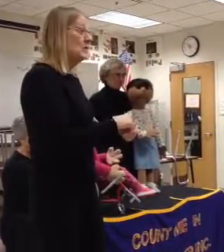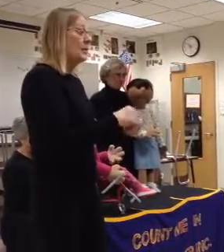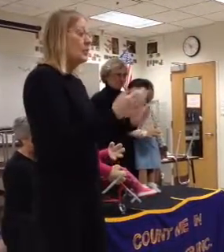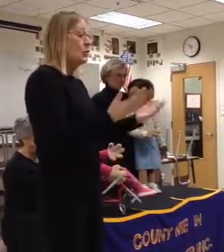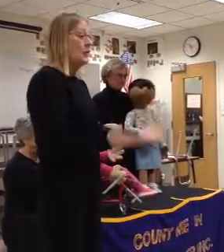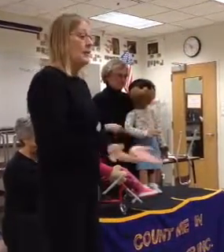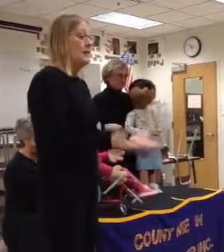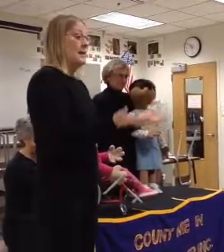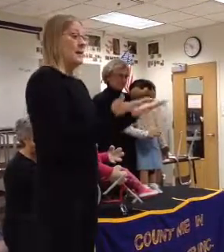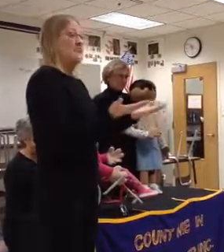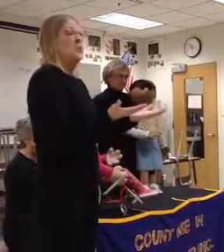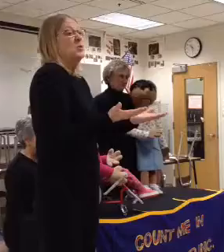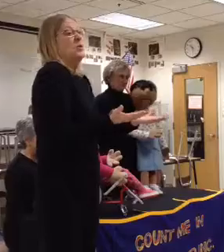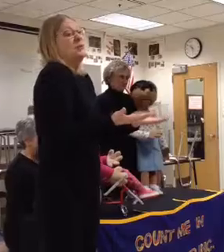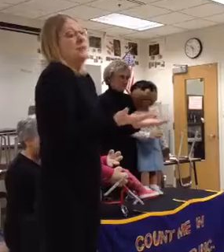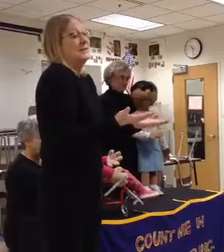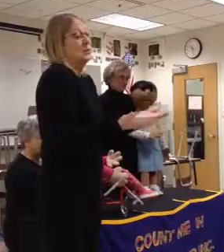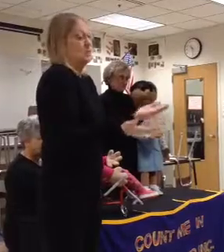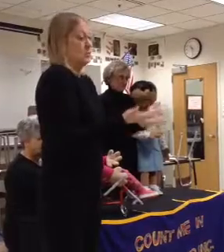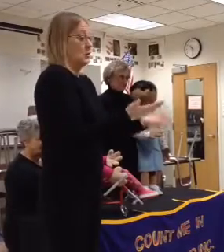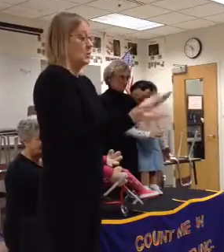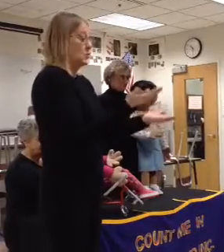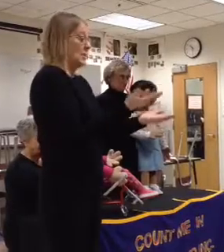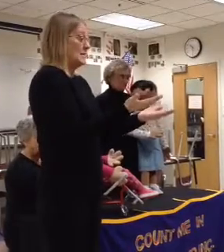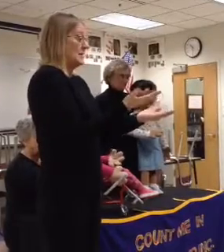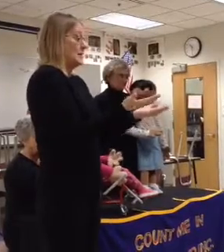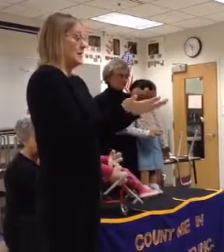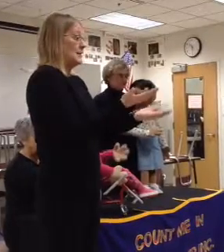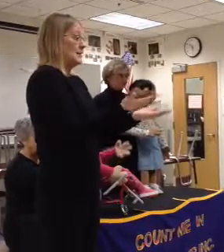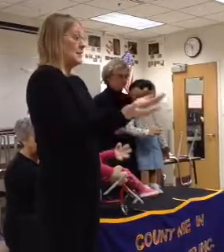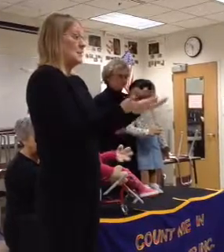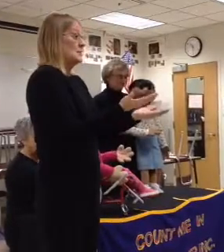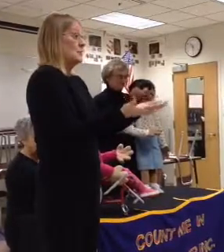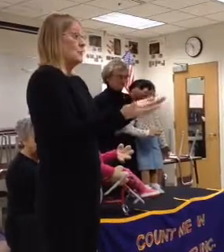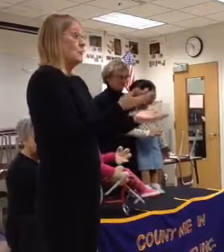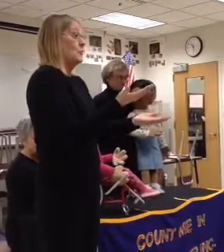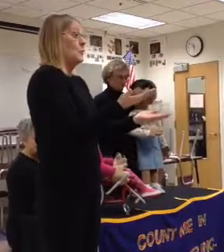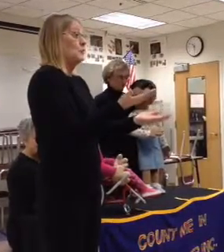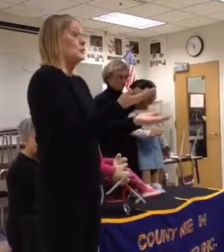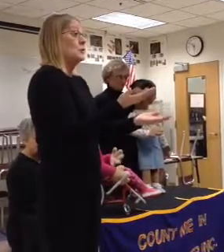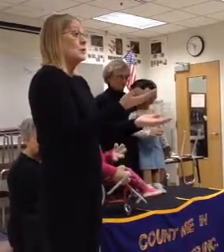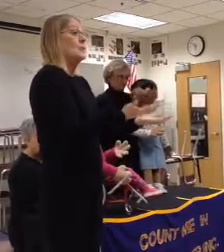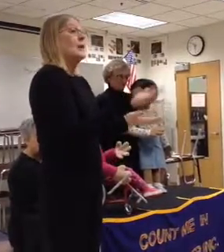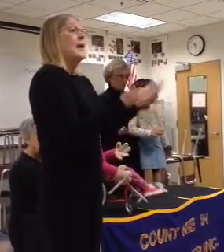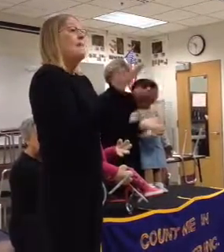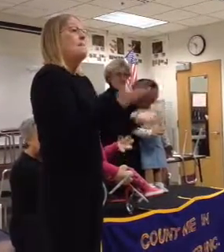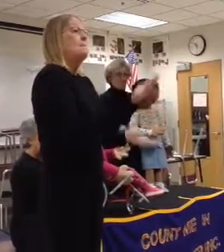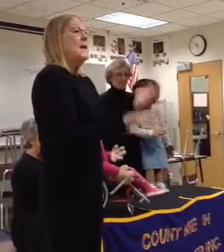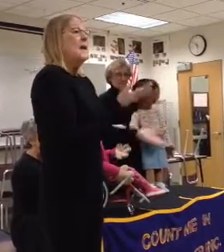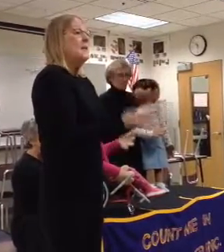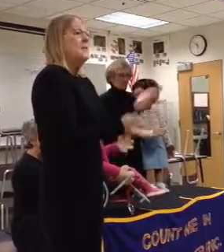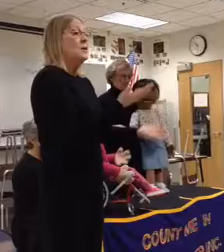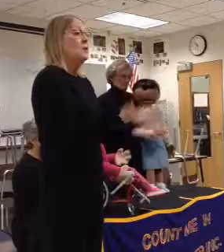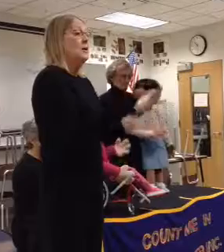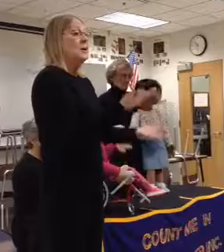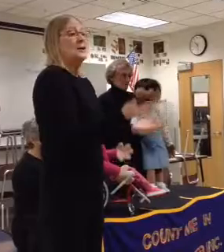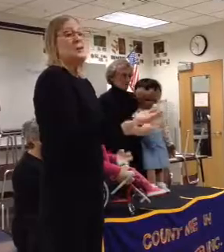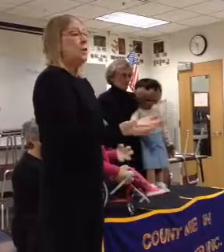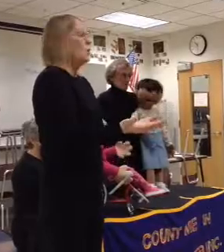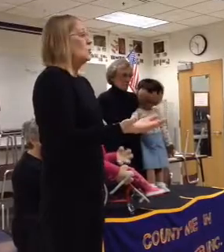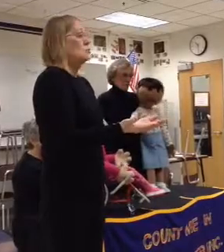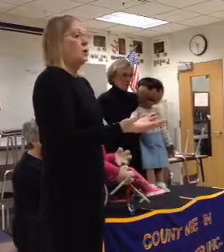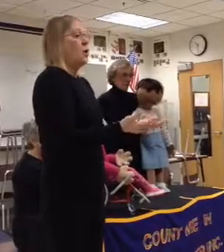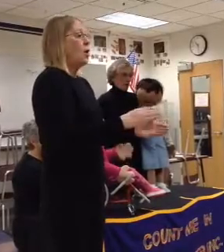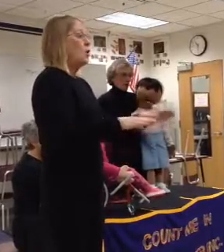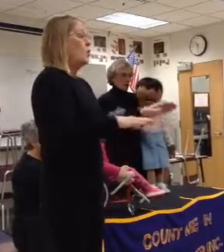So let's do it together, okay? It's a real easy tune. So put your hands up like this and let's start with our first song. Maybe we